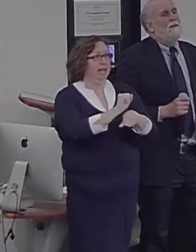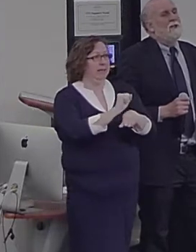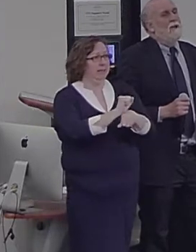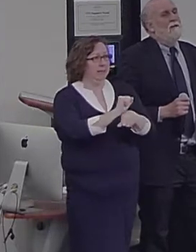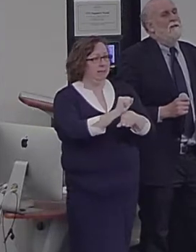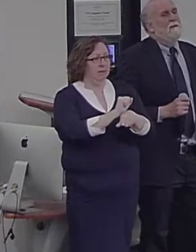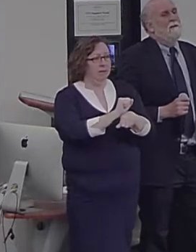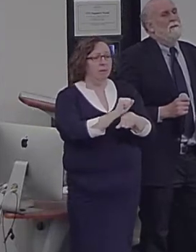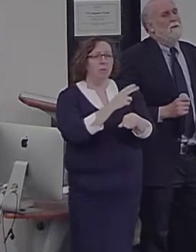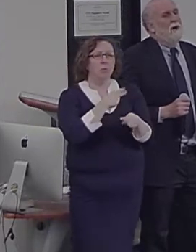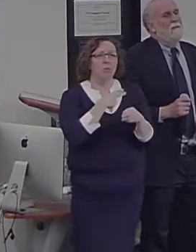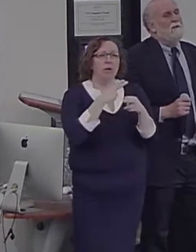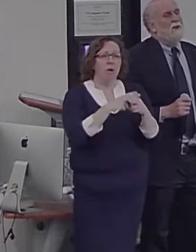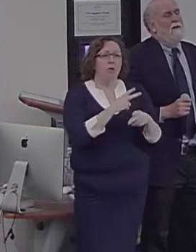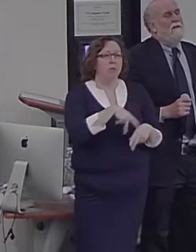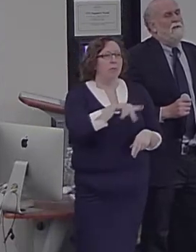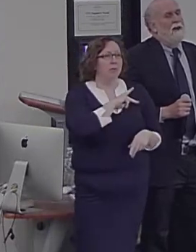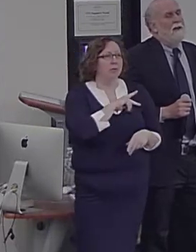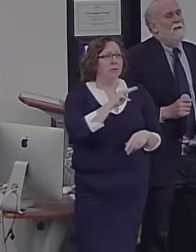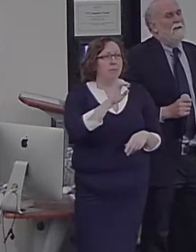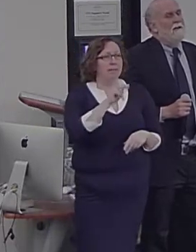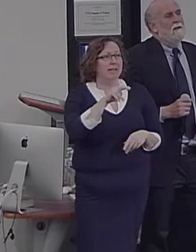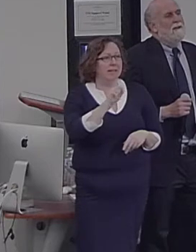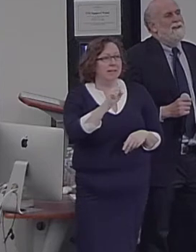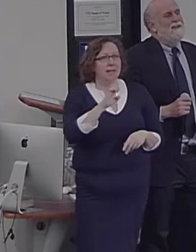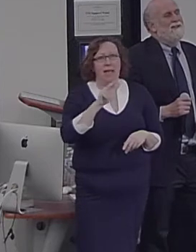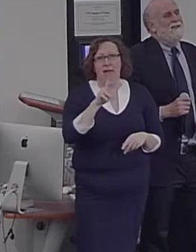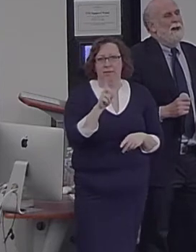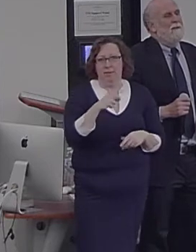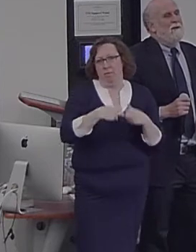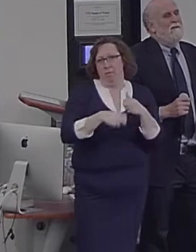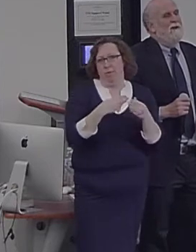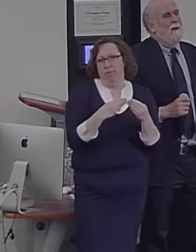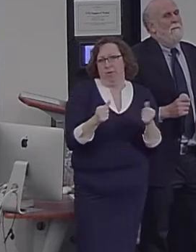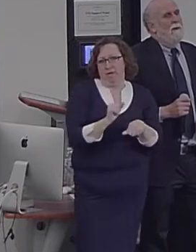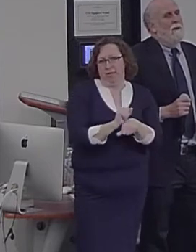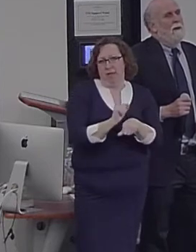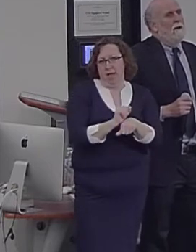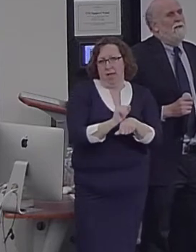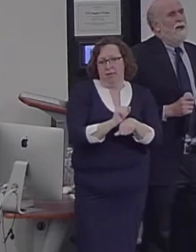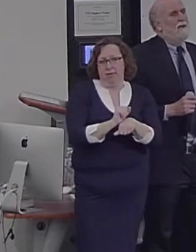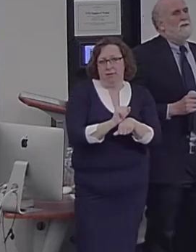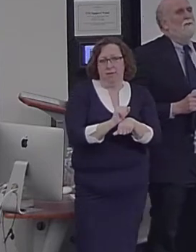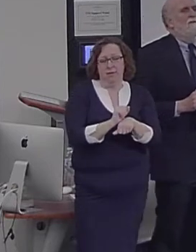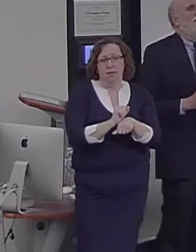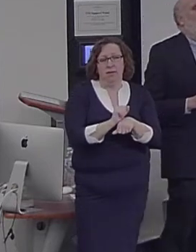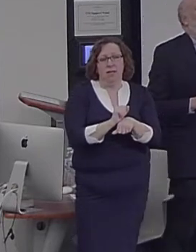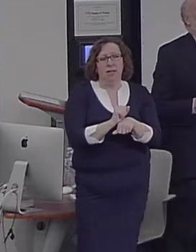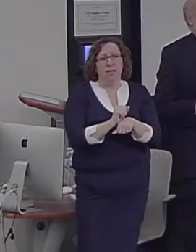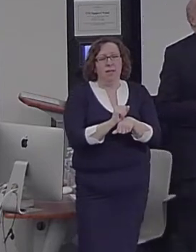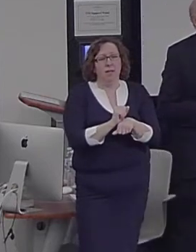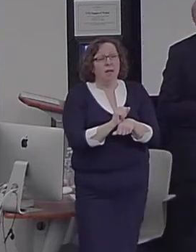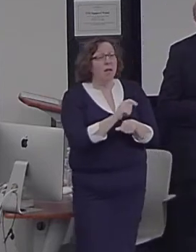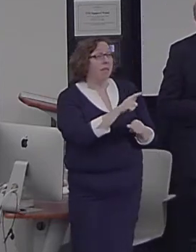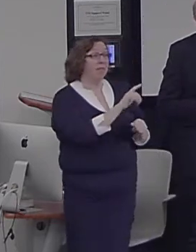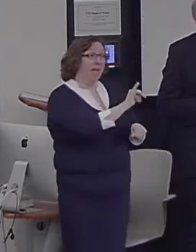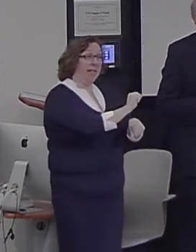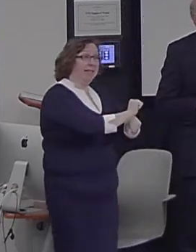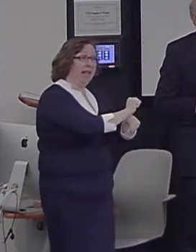end problem solving task. It's adapted from a task that was developed by Platt and Spivak in